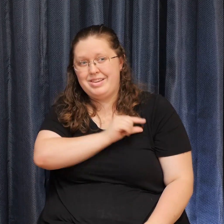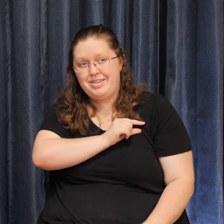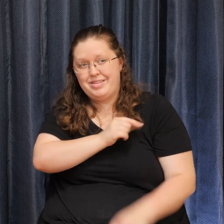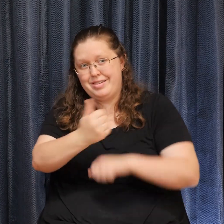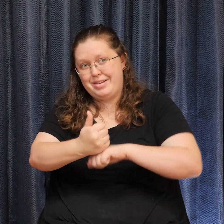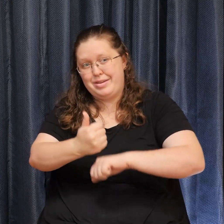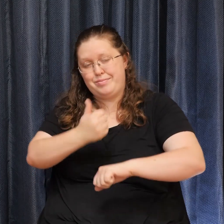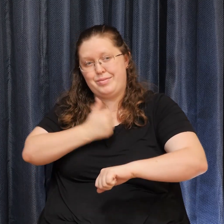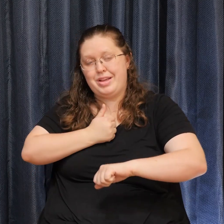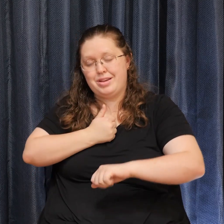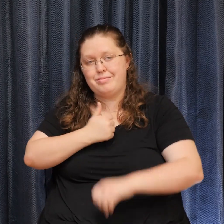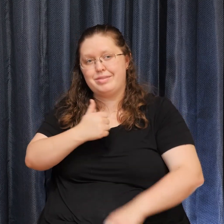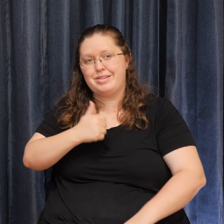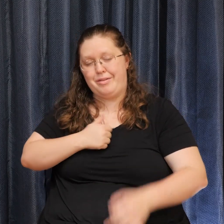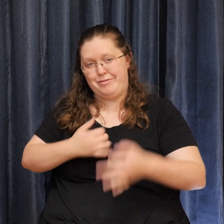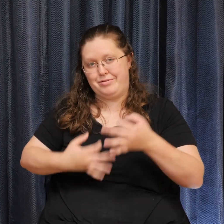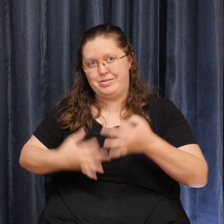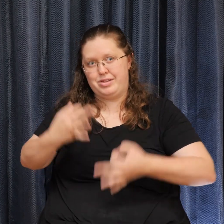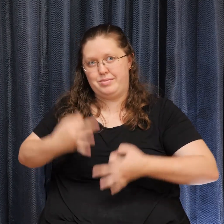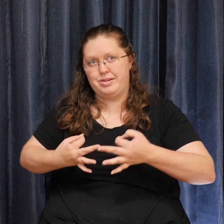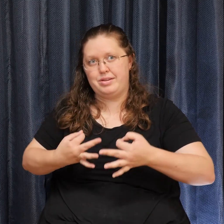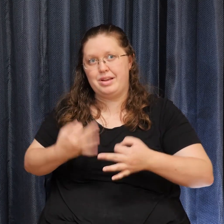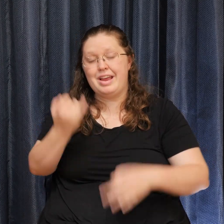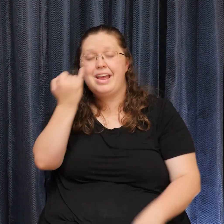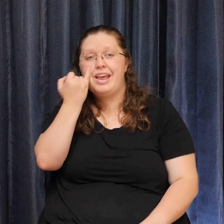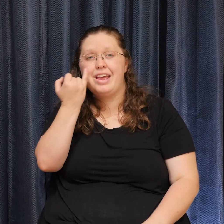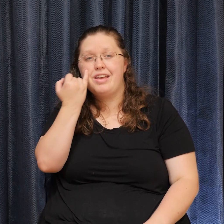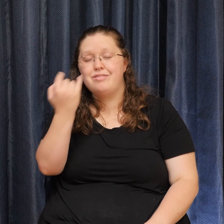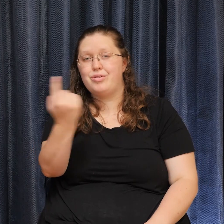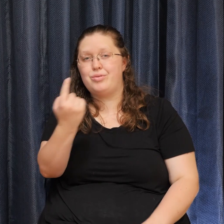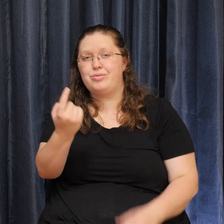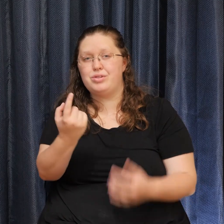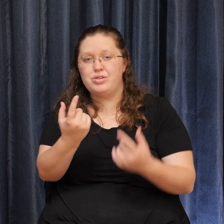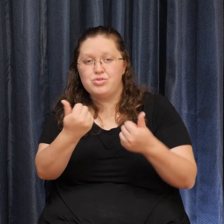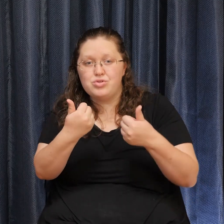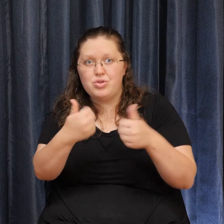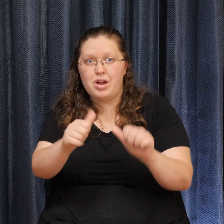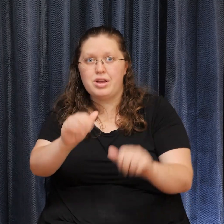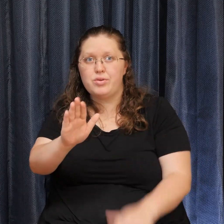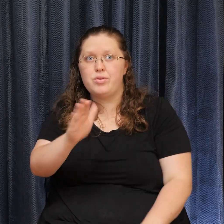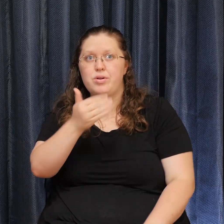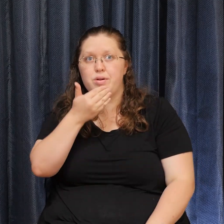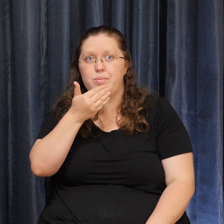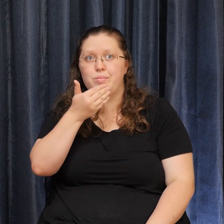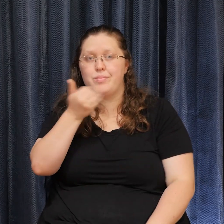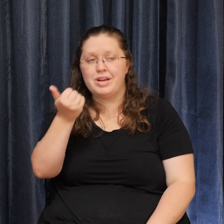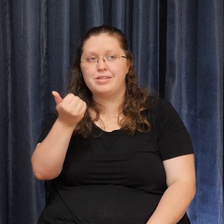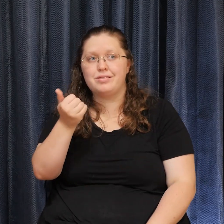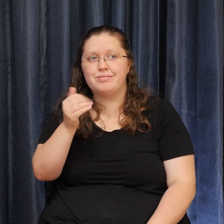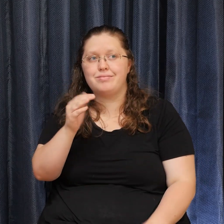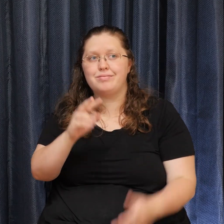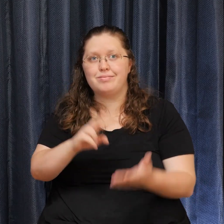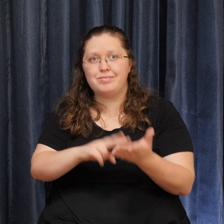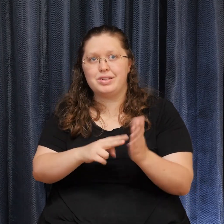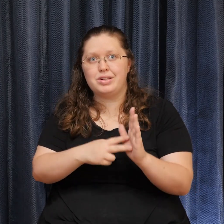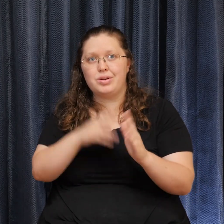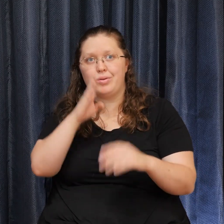doing Your best You will break A big spell That you've been under Let me repeat that